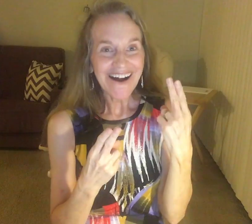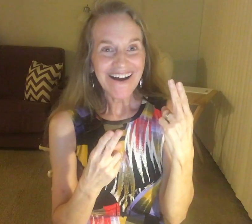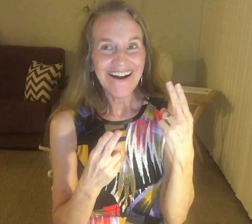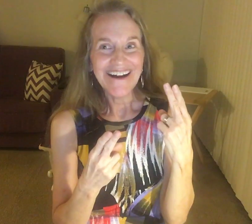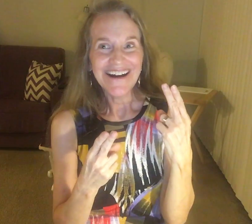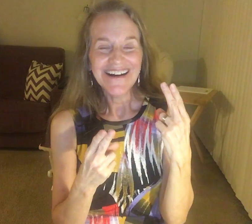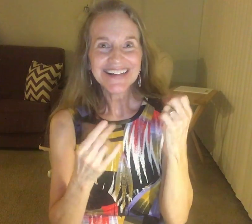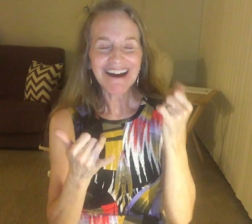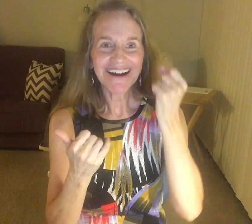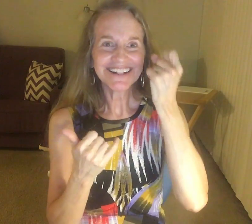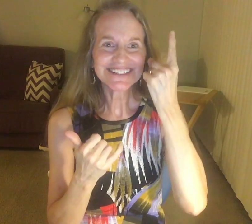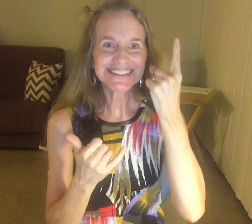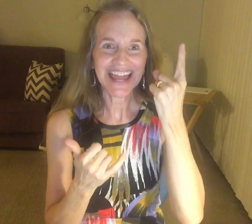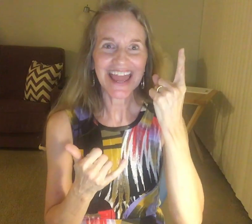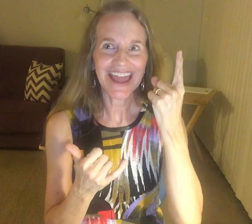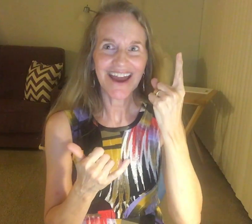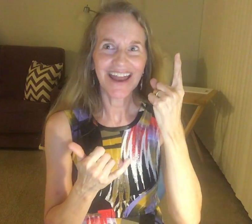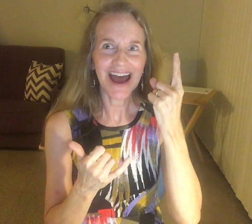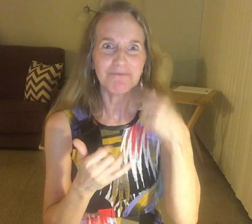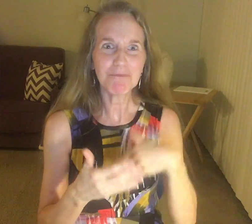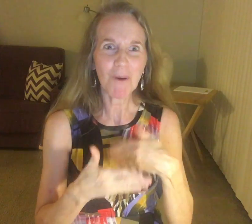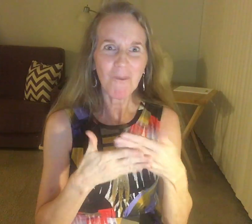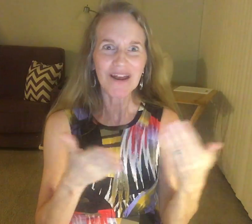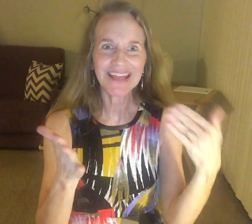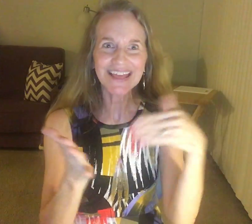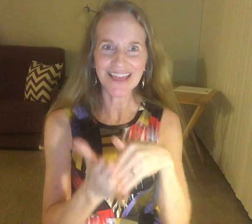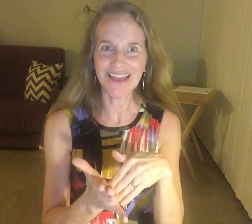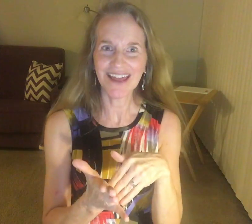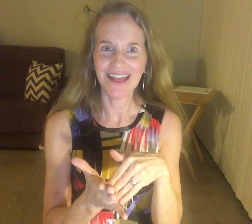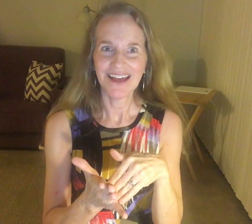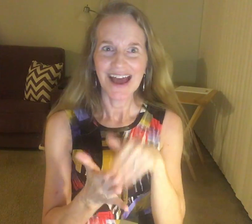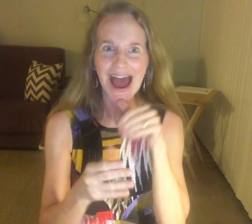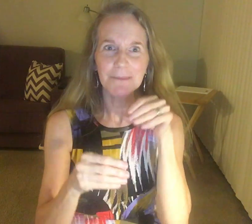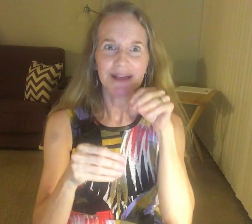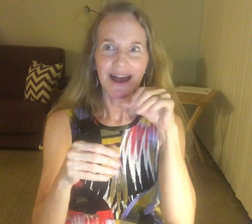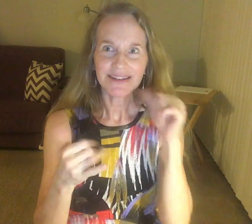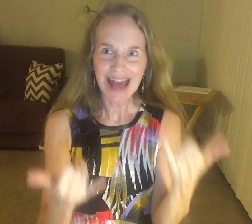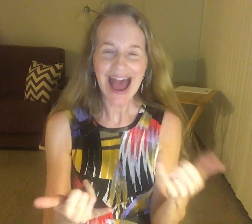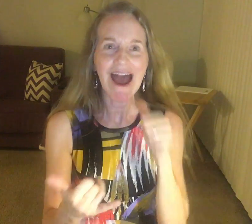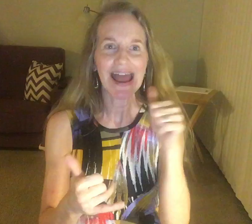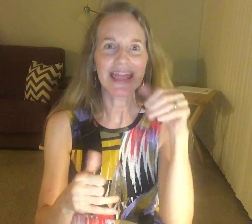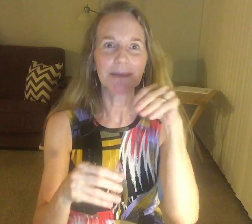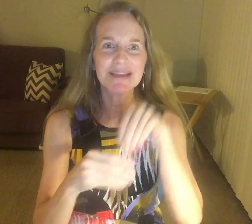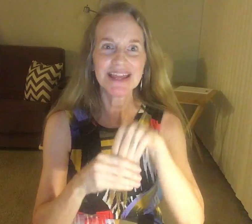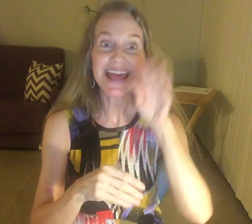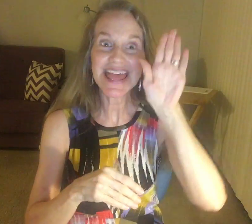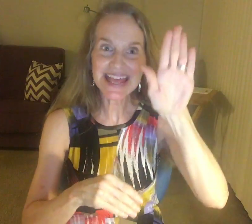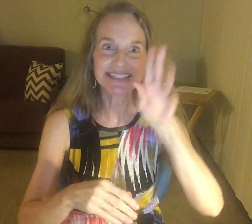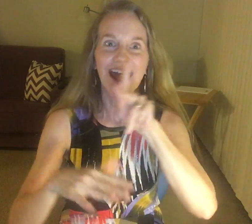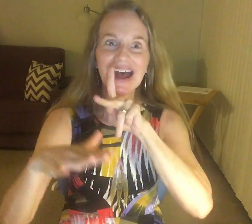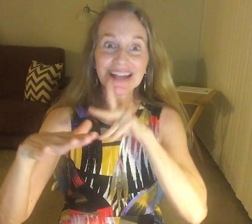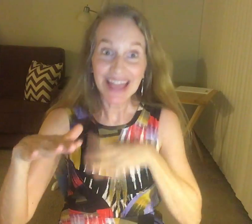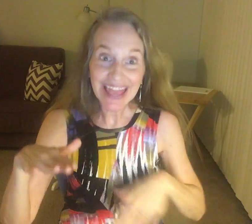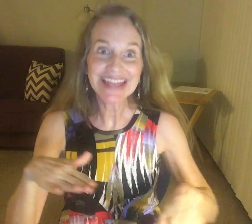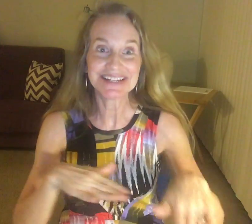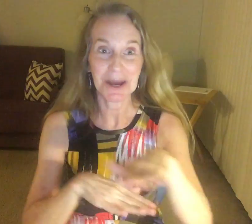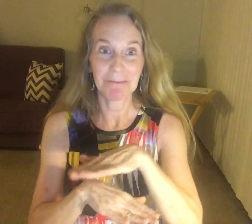I don't understand, I fought again, and now I am in his kingdom,